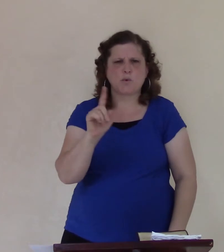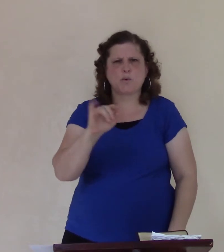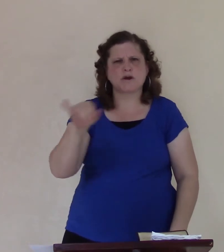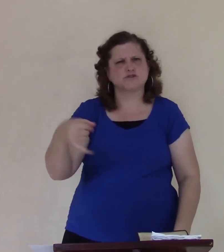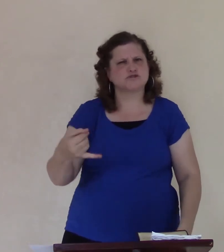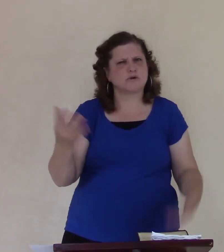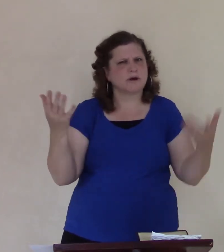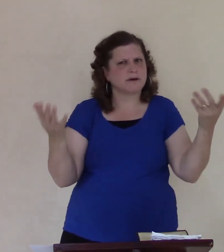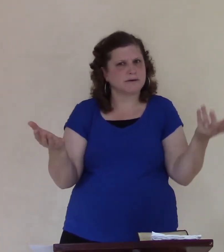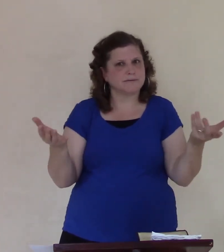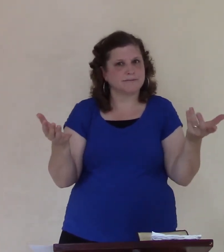He's off by himself.